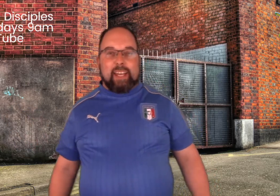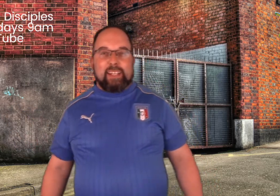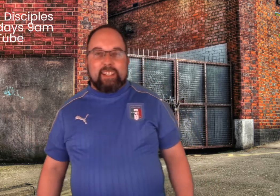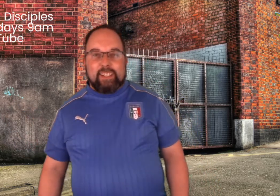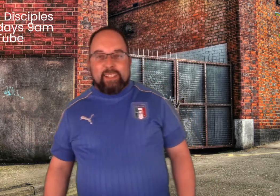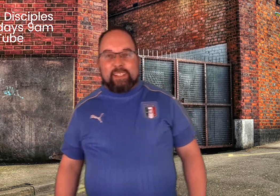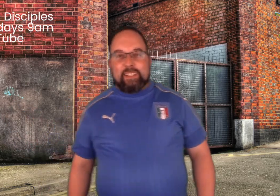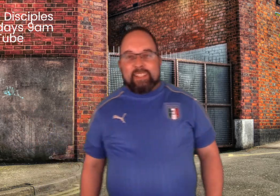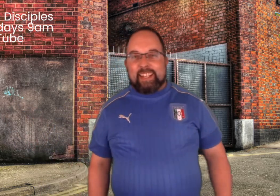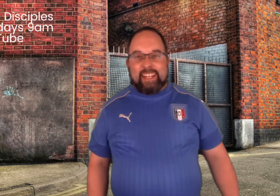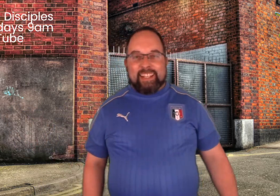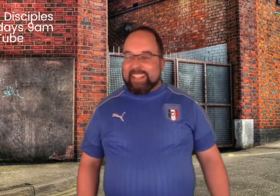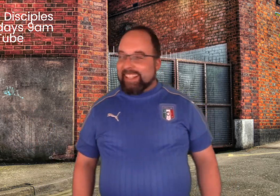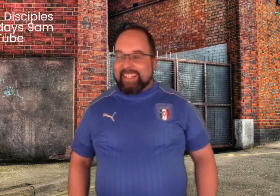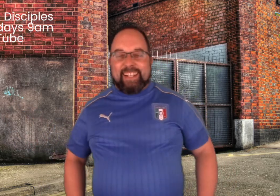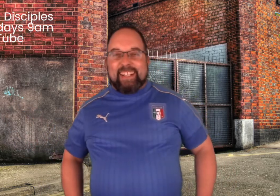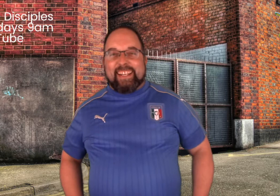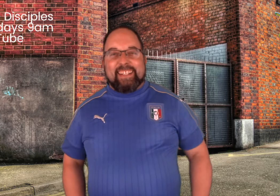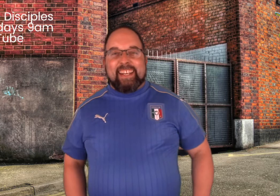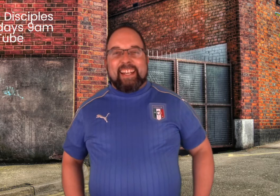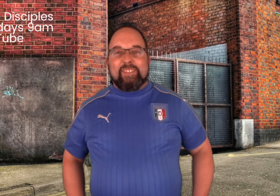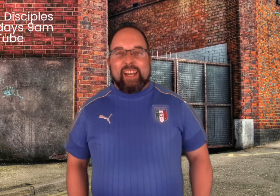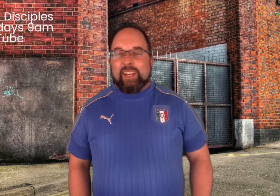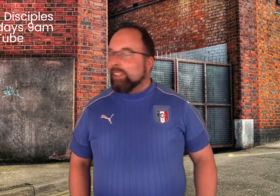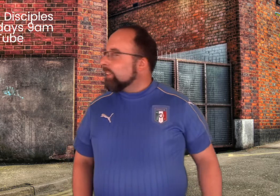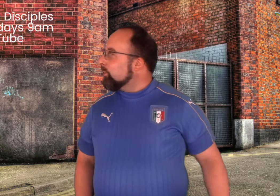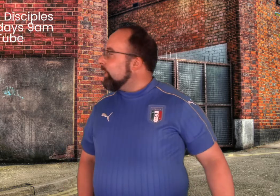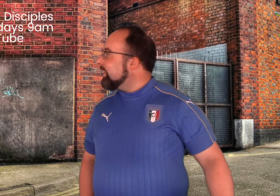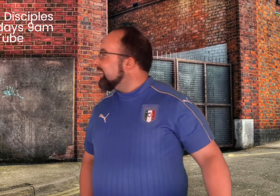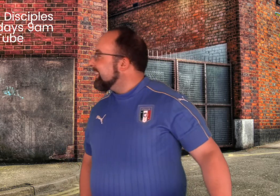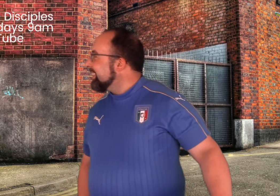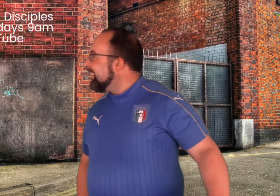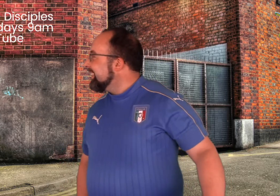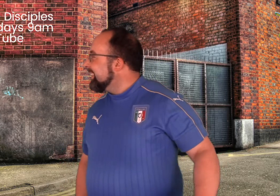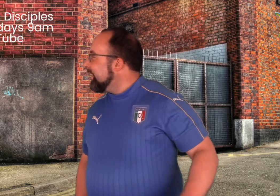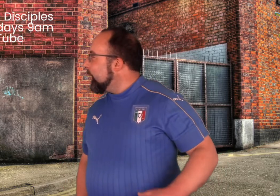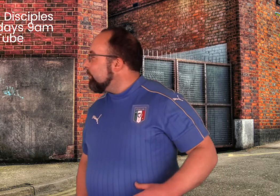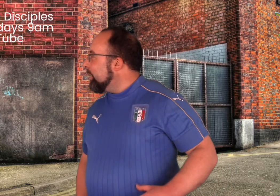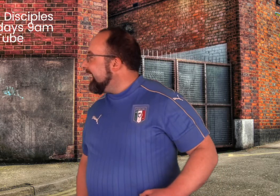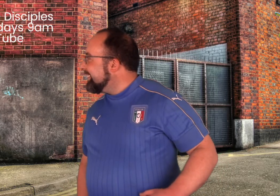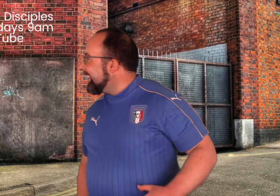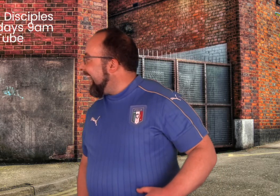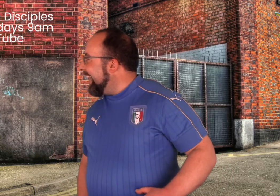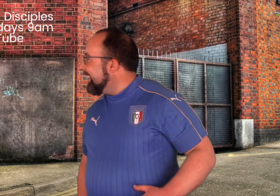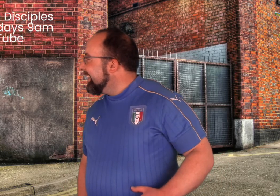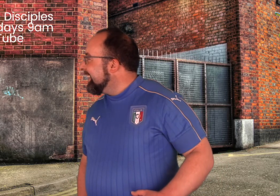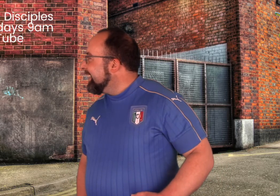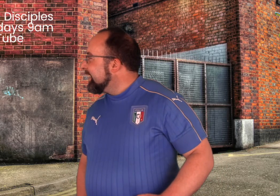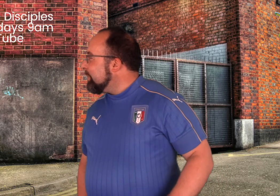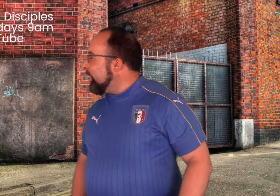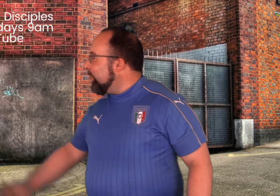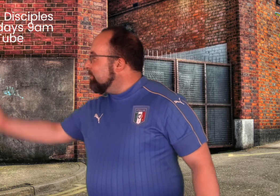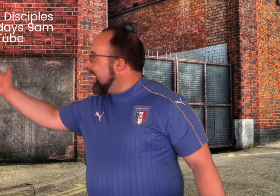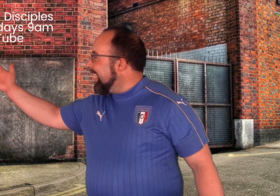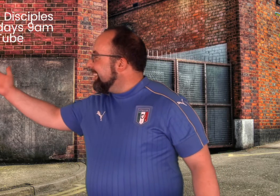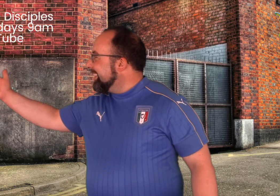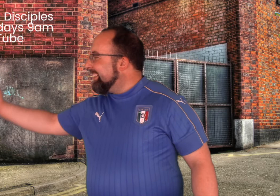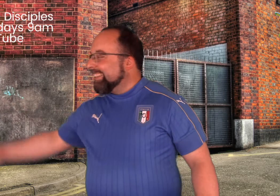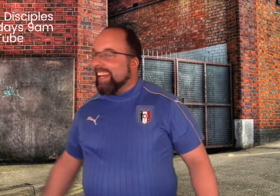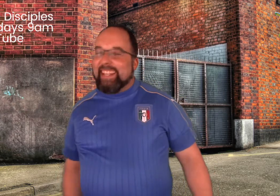Aye, aye, aye, aye. Anyway. What? You got pinged again. Come on, man. Anyway.